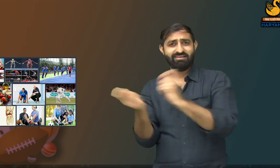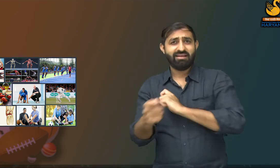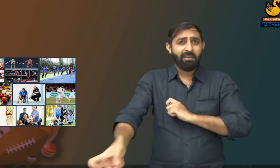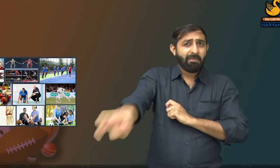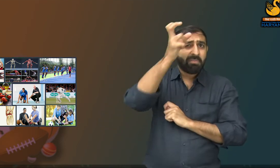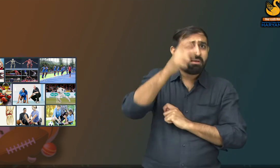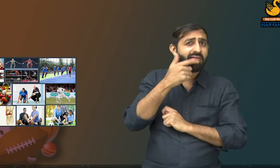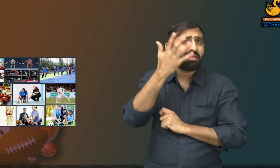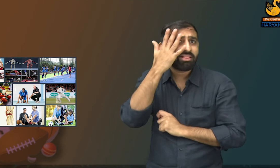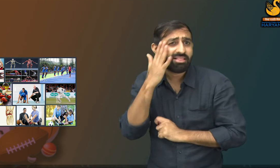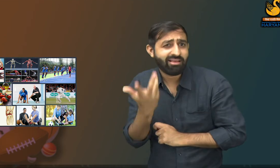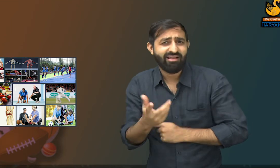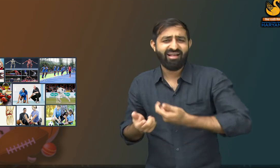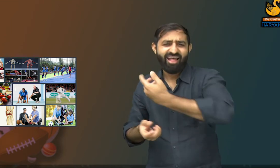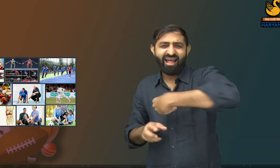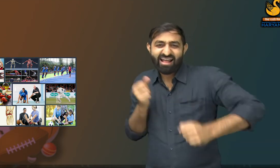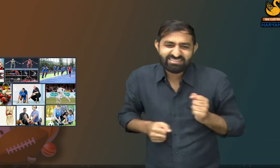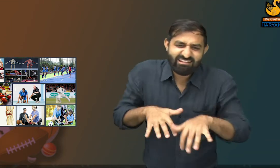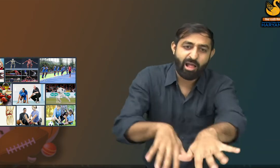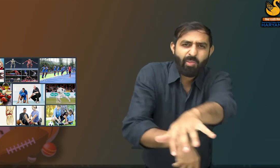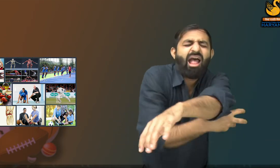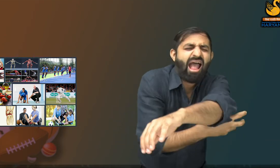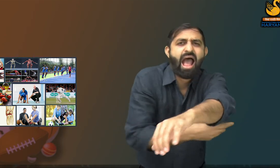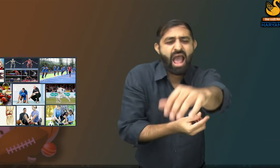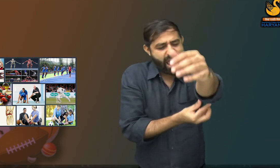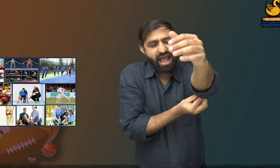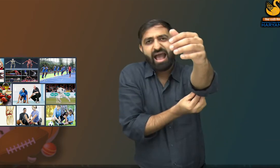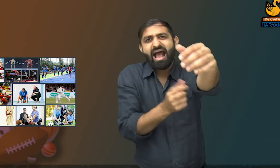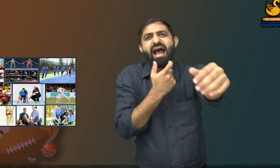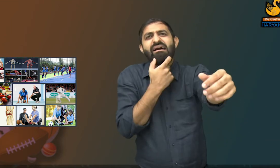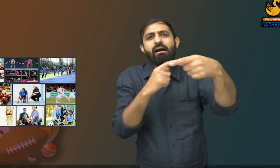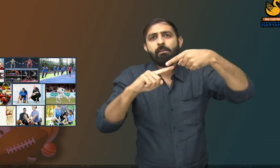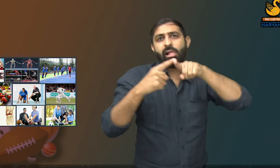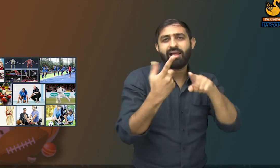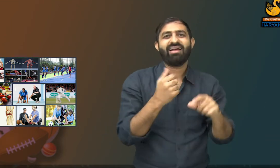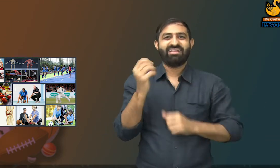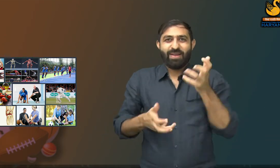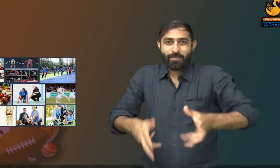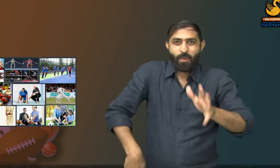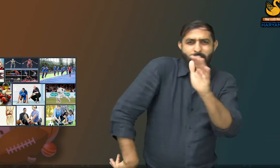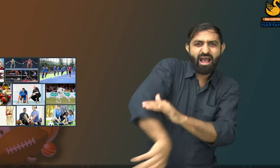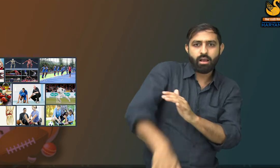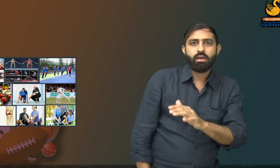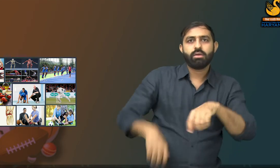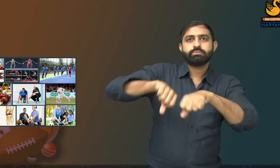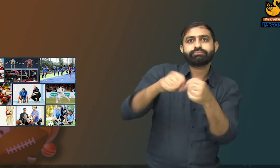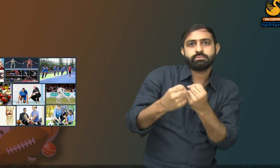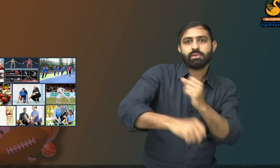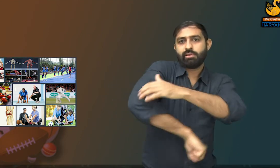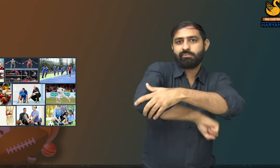when they are in action. This can be a face injury, a heart swing or it could be a fracture or